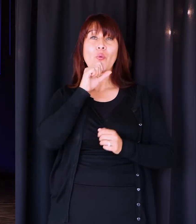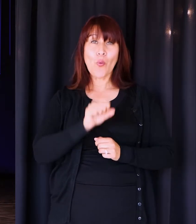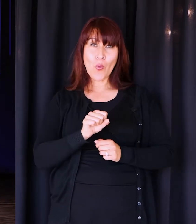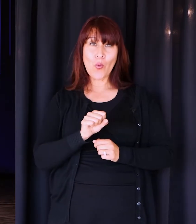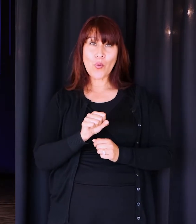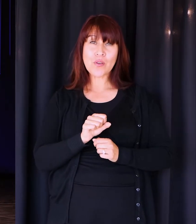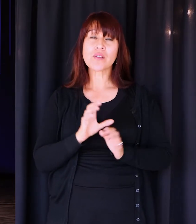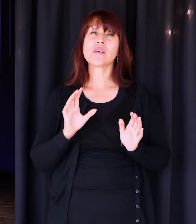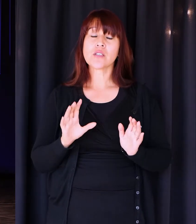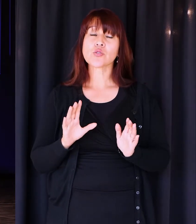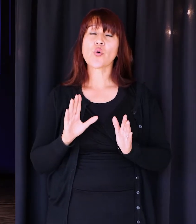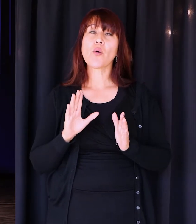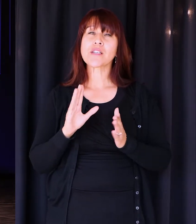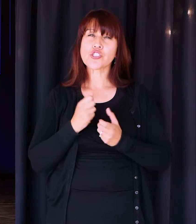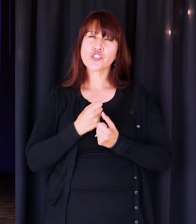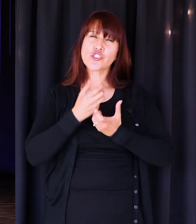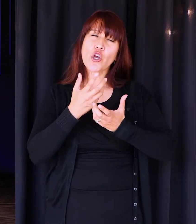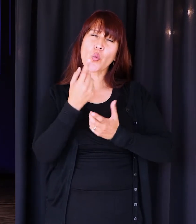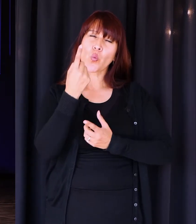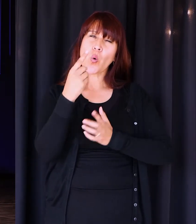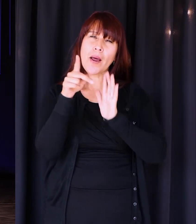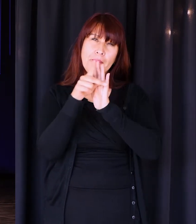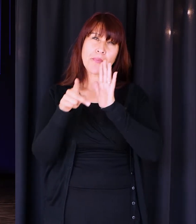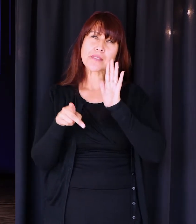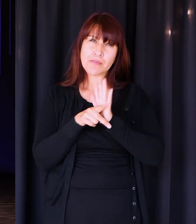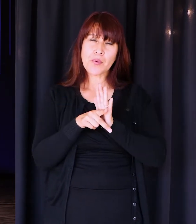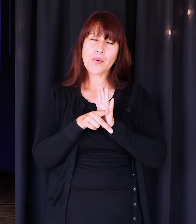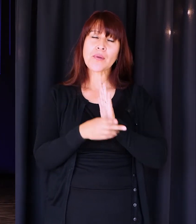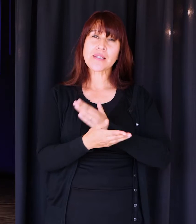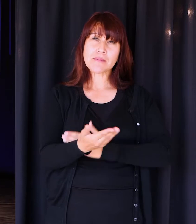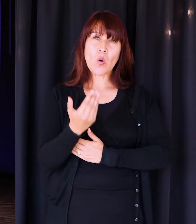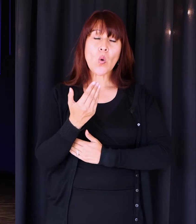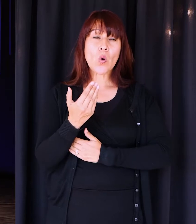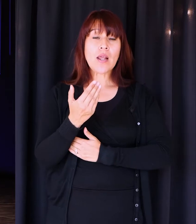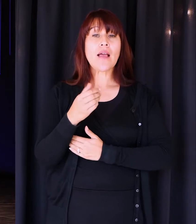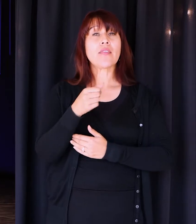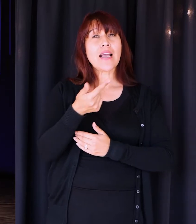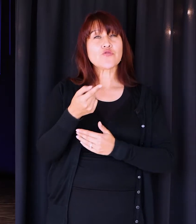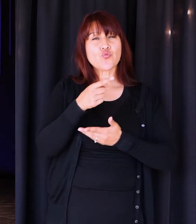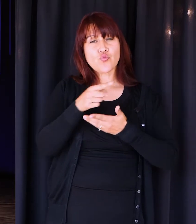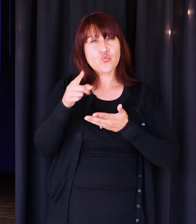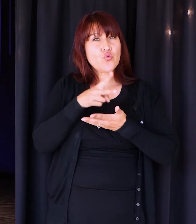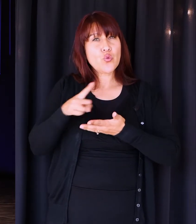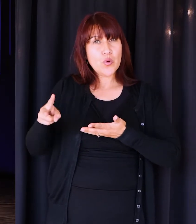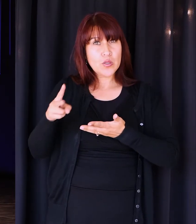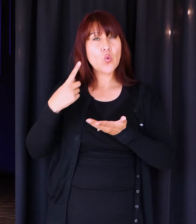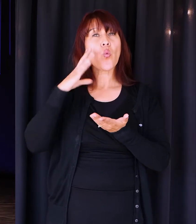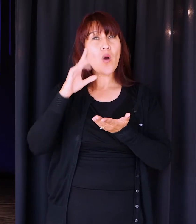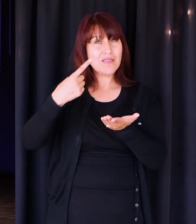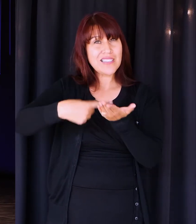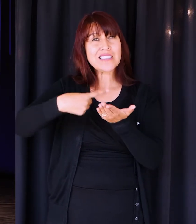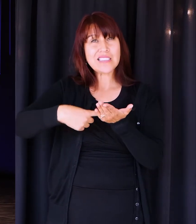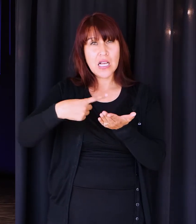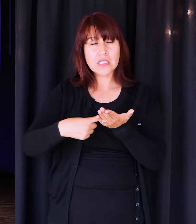So let me just share one principle with you this morning. And then over the next couple of weeks, we're going to, we're going to talk